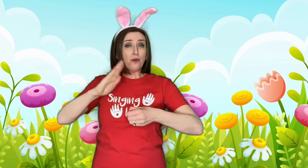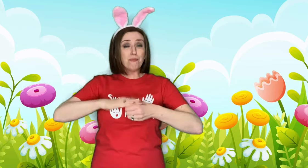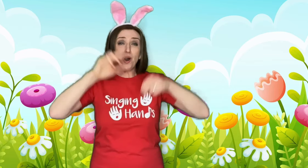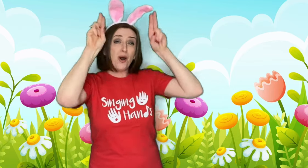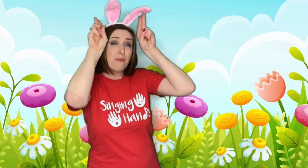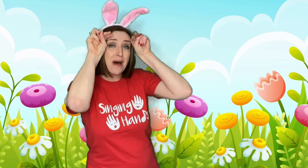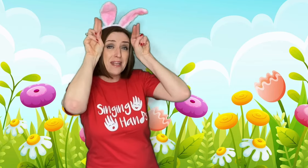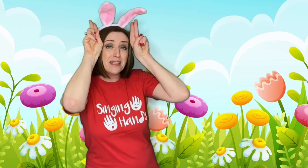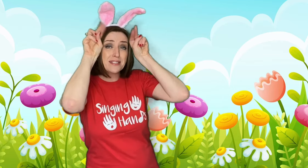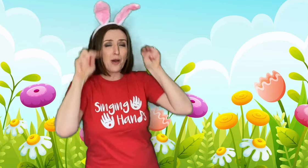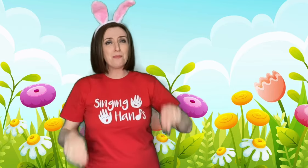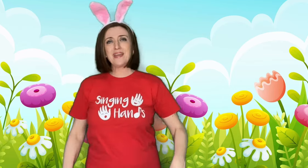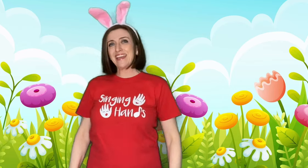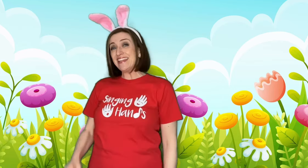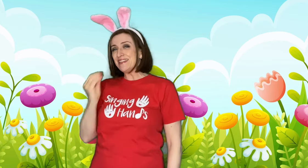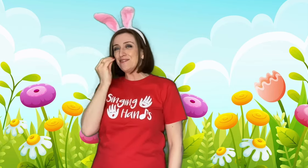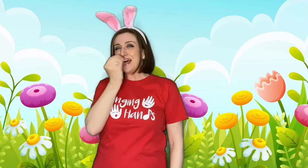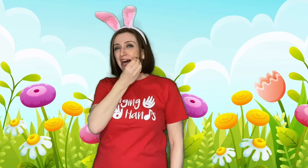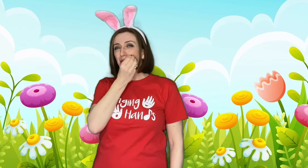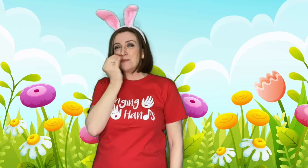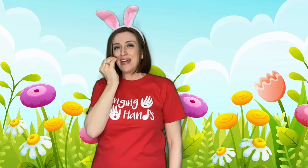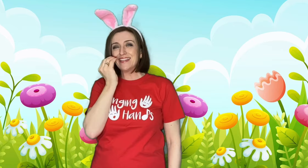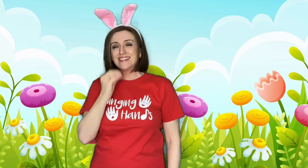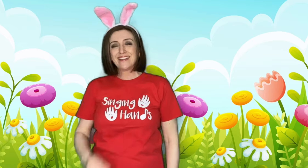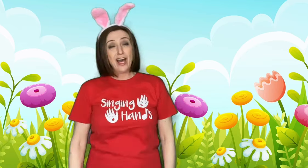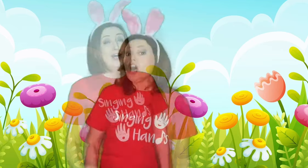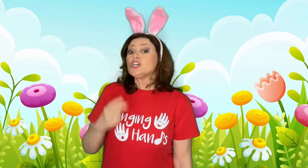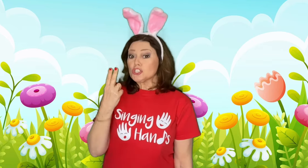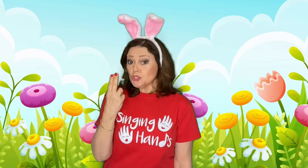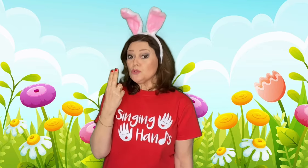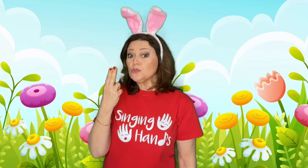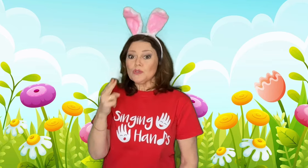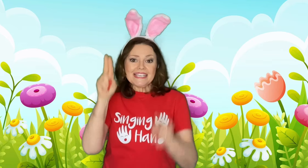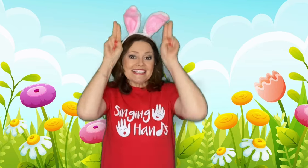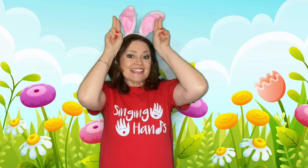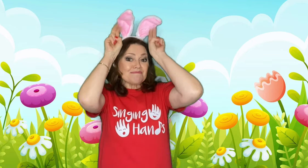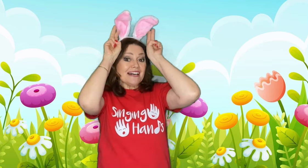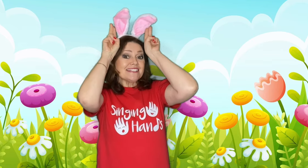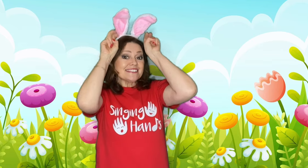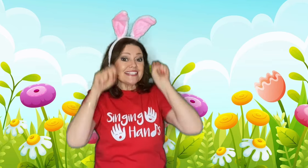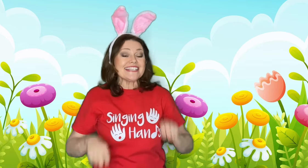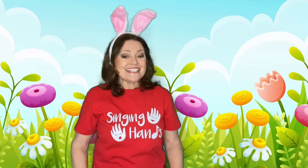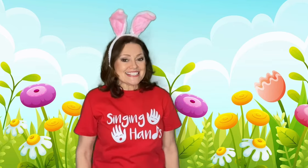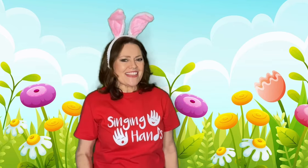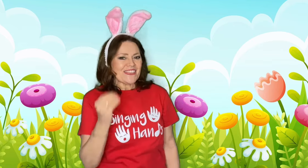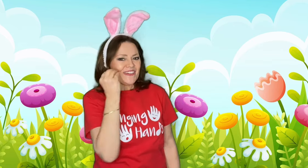more bunnies hopping in the flower bed. Two little bunnies in the